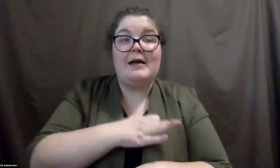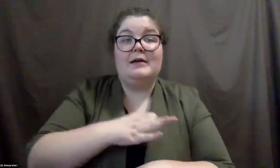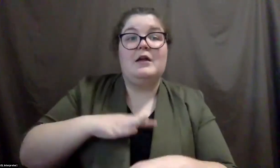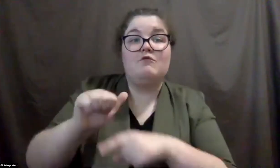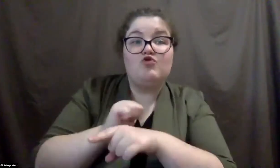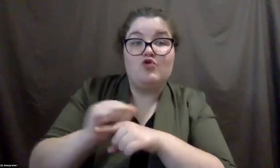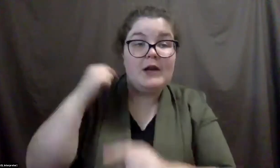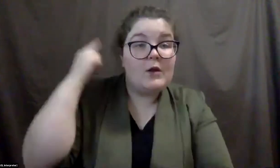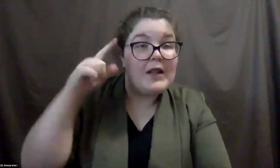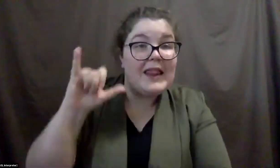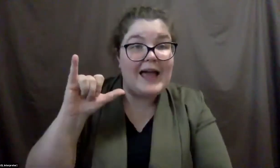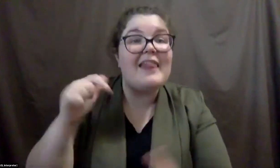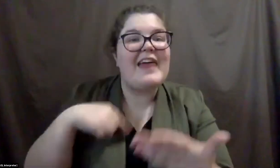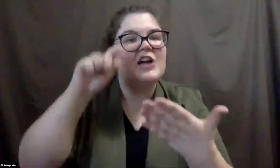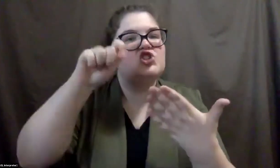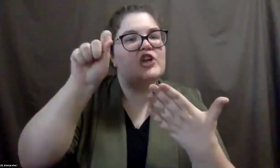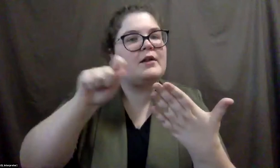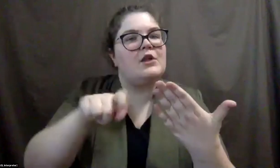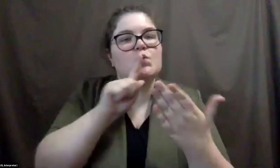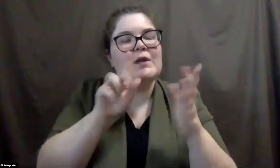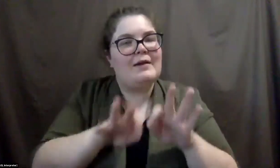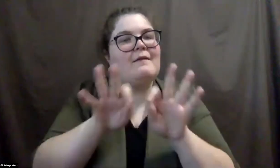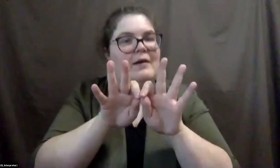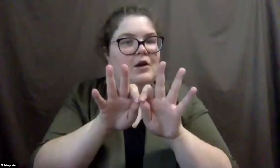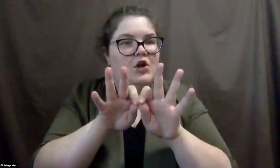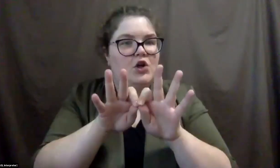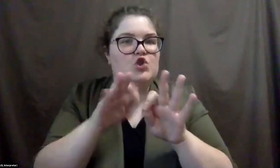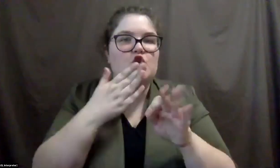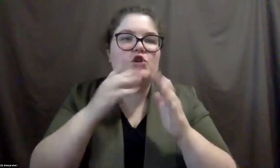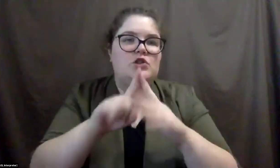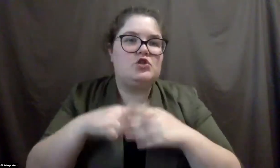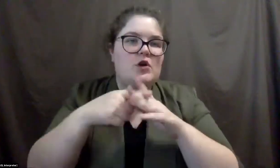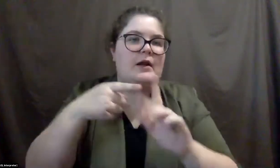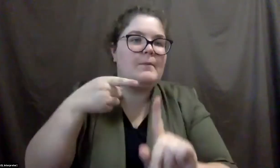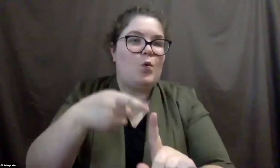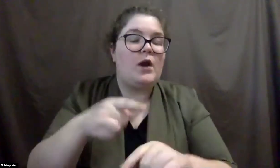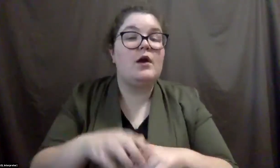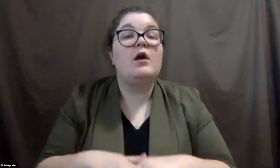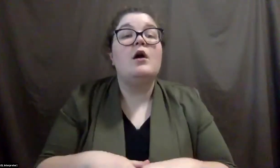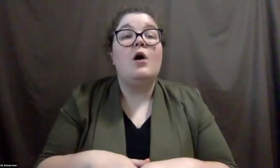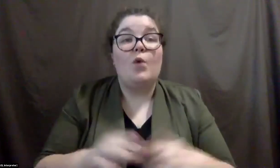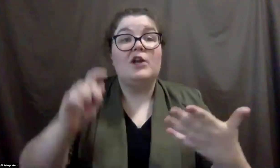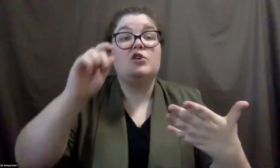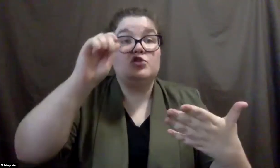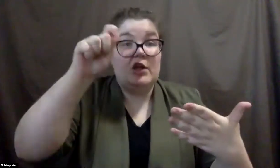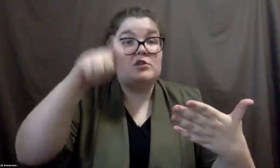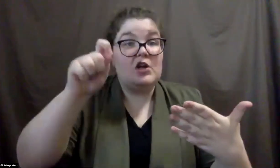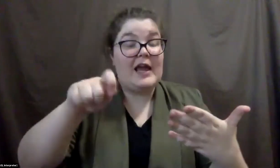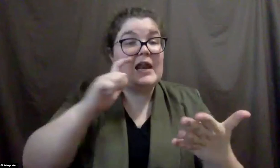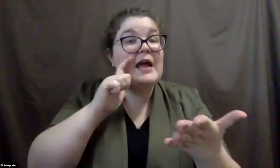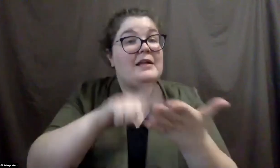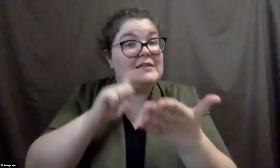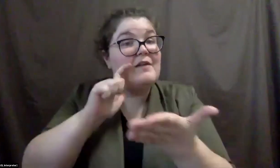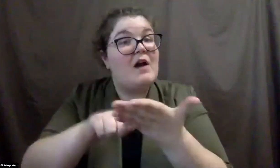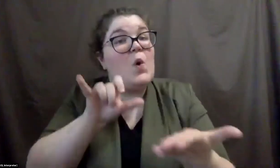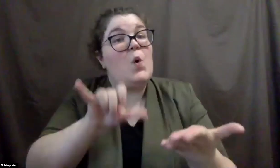And, you know, those checklists are really valuable. They're a good, uh, jumping off point. You know, once you get through those and you've identified, oh, okay, you